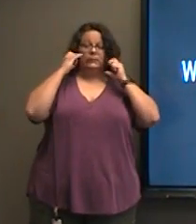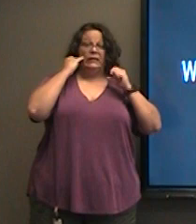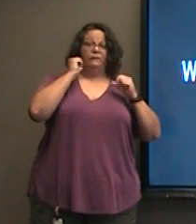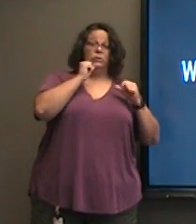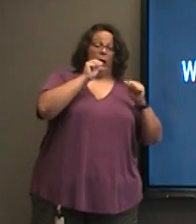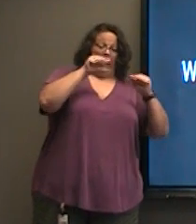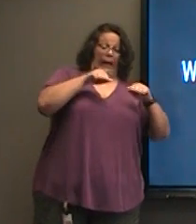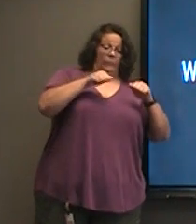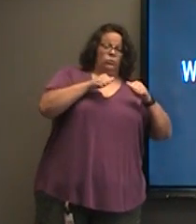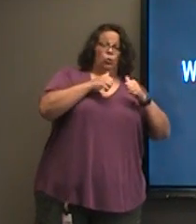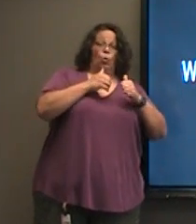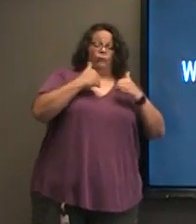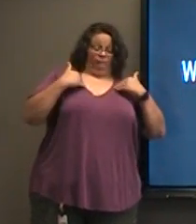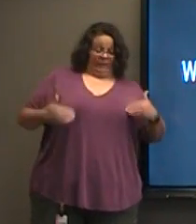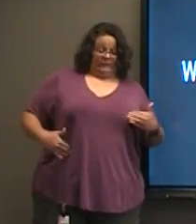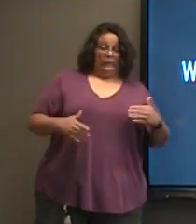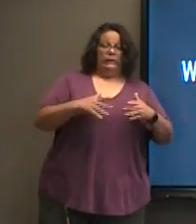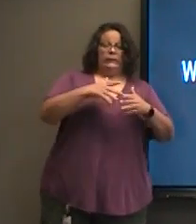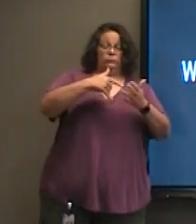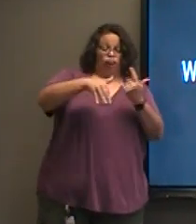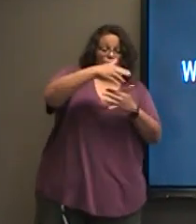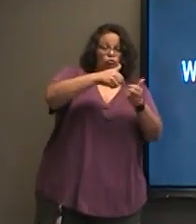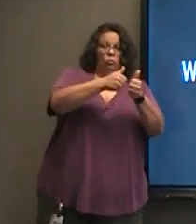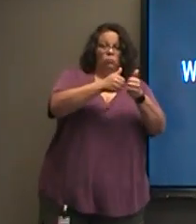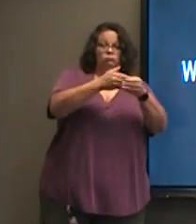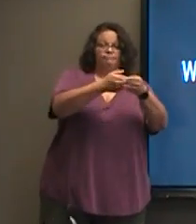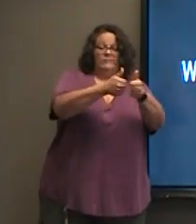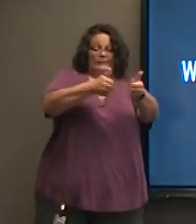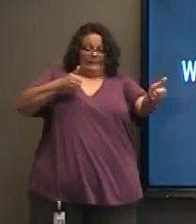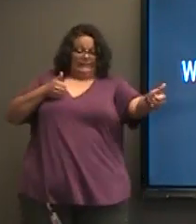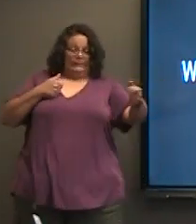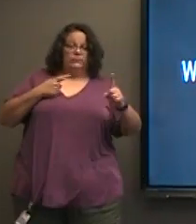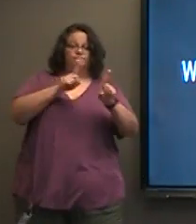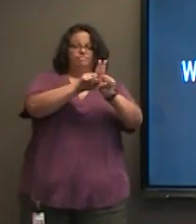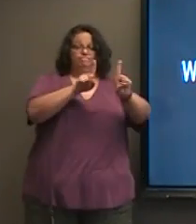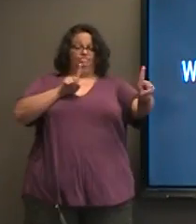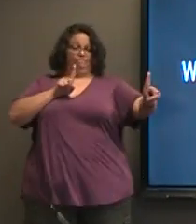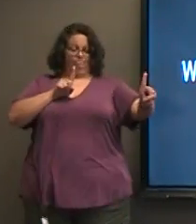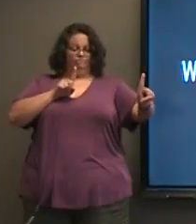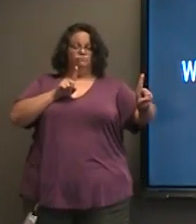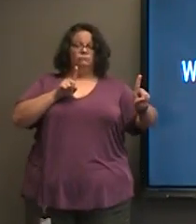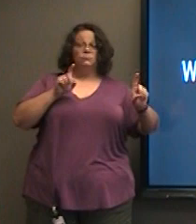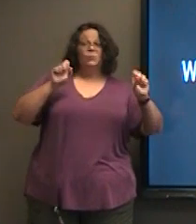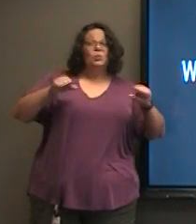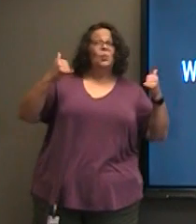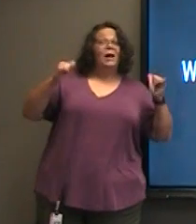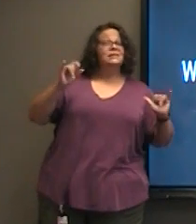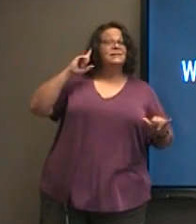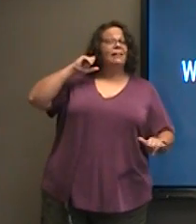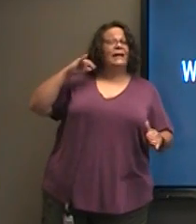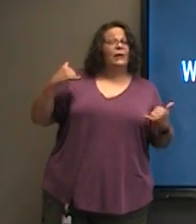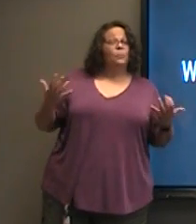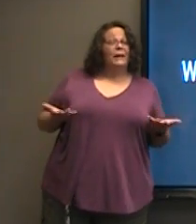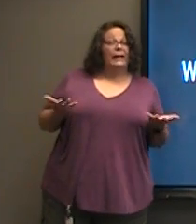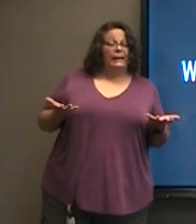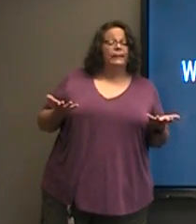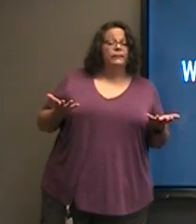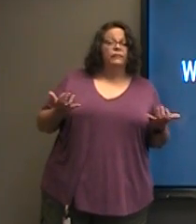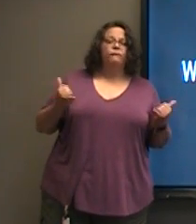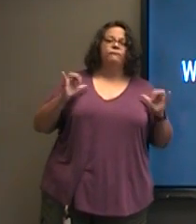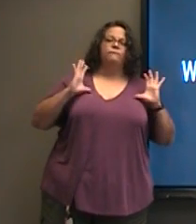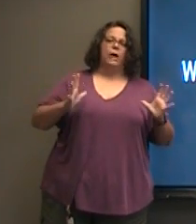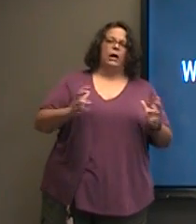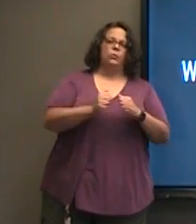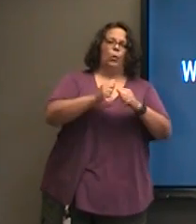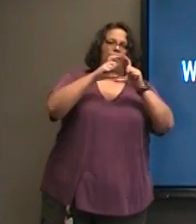able to physically or socially distance from each other. And as you can see from this video, you can still hear me just as clearly. For purposes